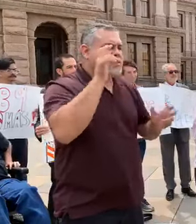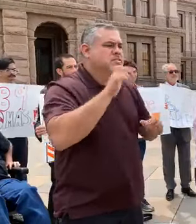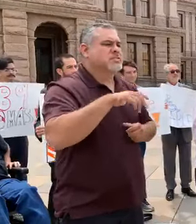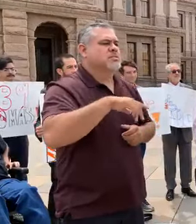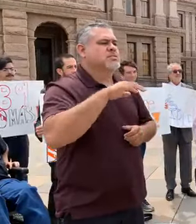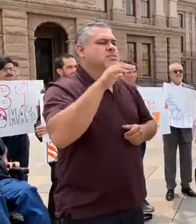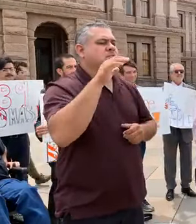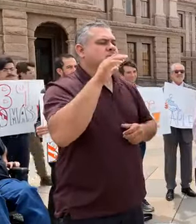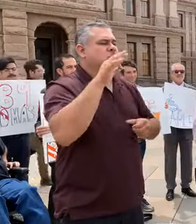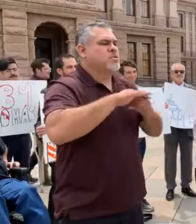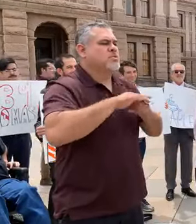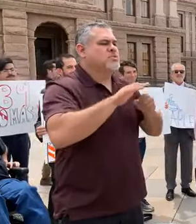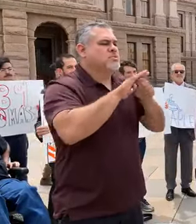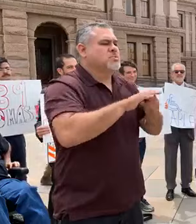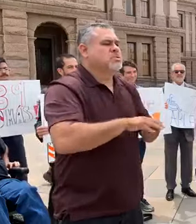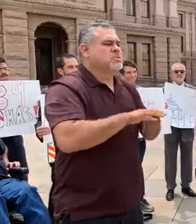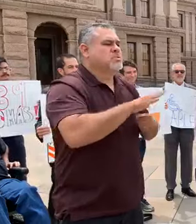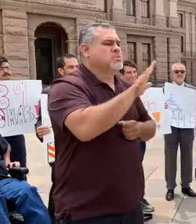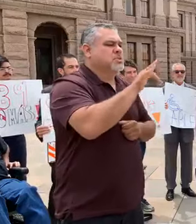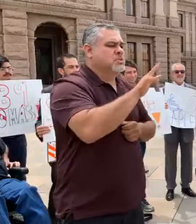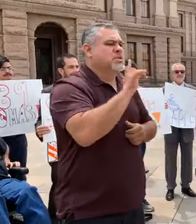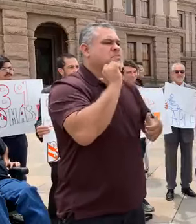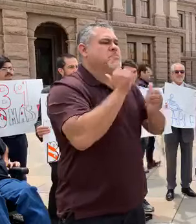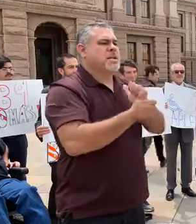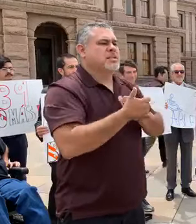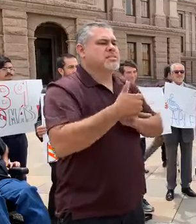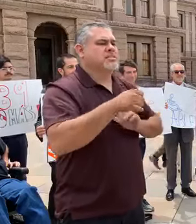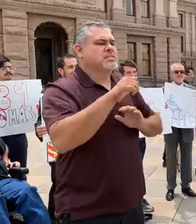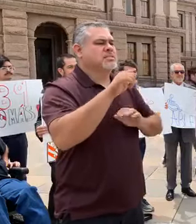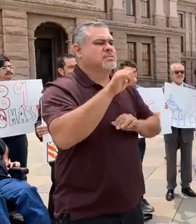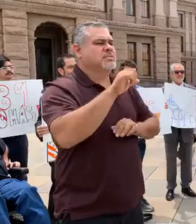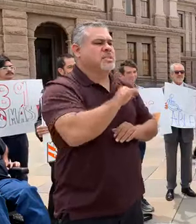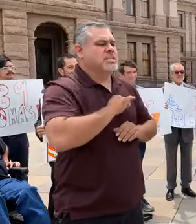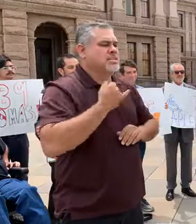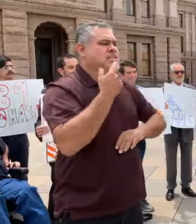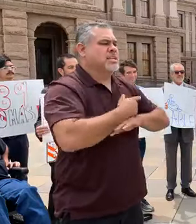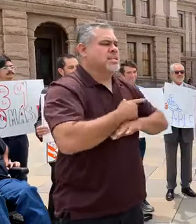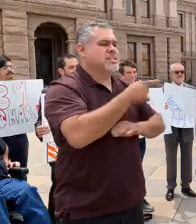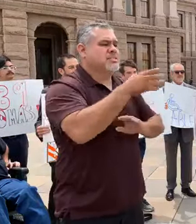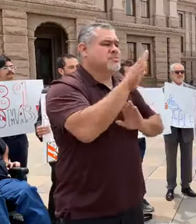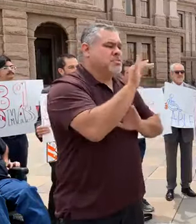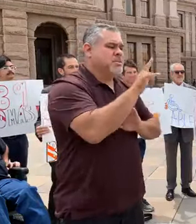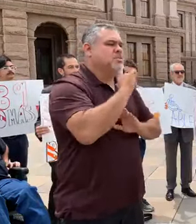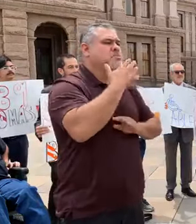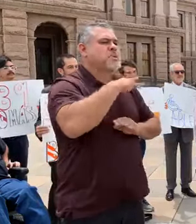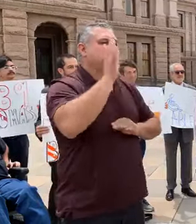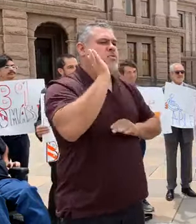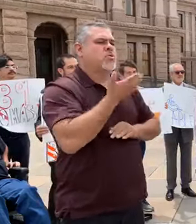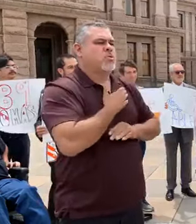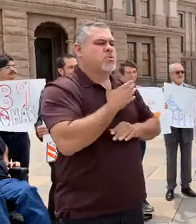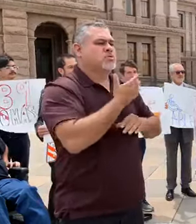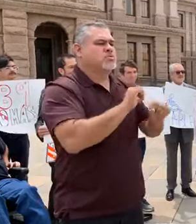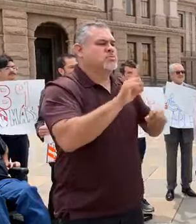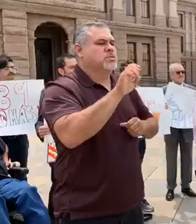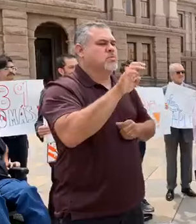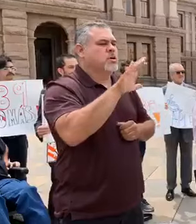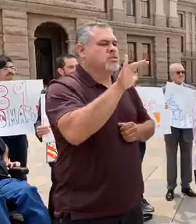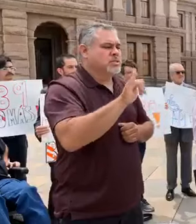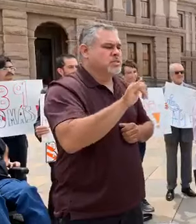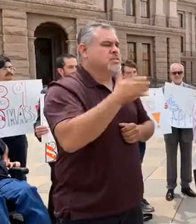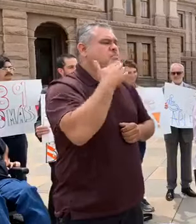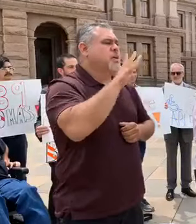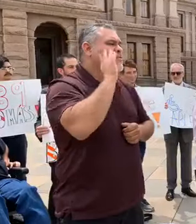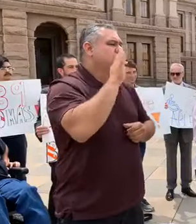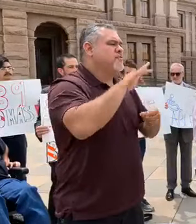insidious passed the Senate today. This bill is bad for our democracy. It's bad for